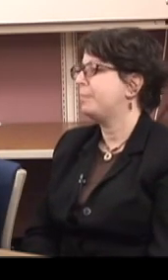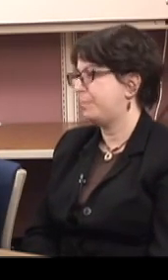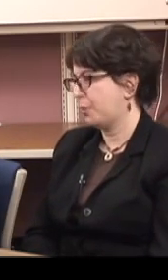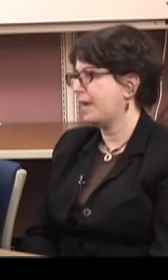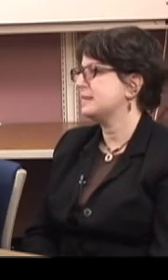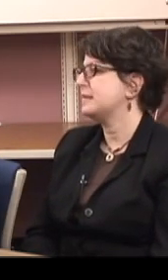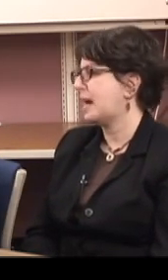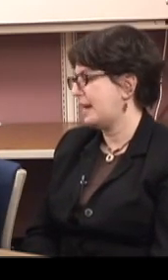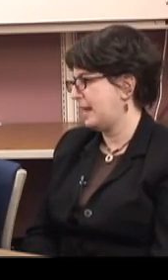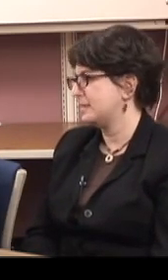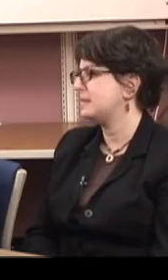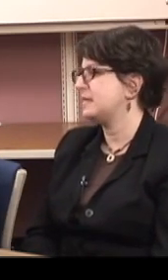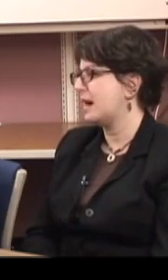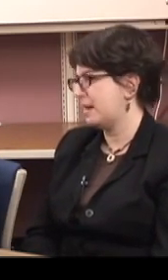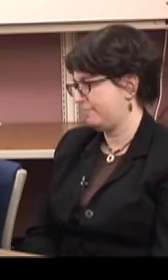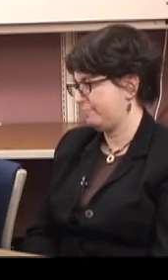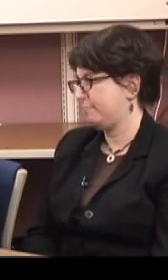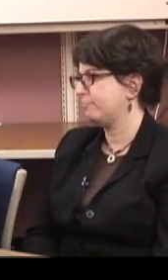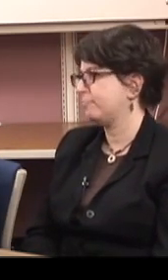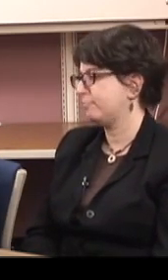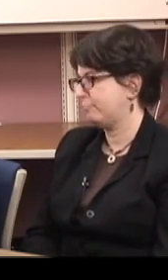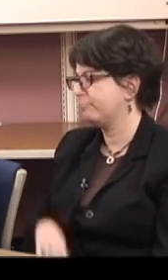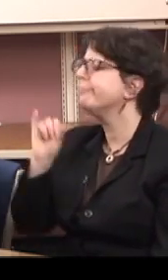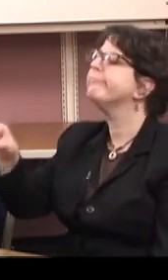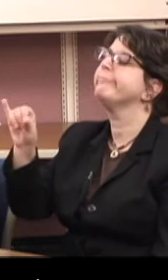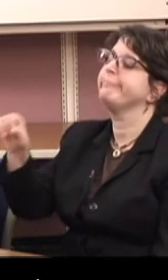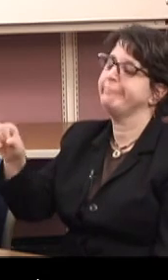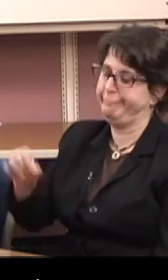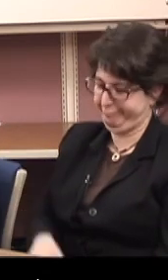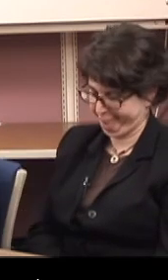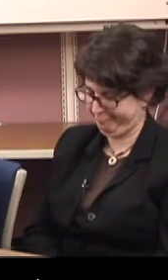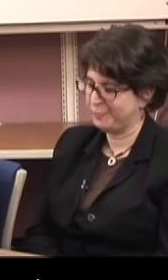I get both SSI and SSDI. Okay.